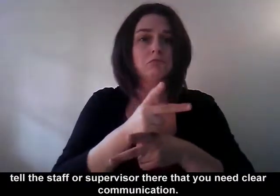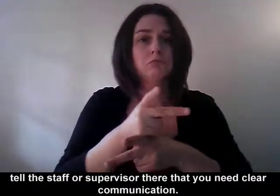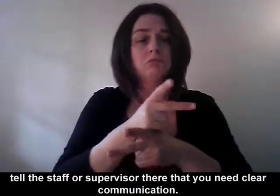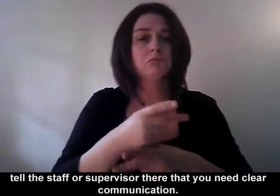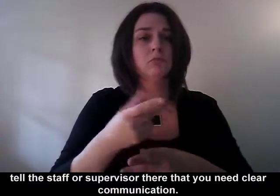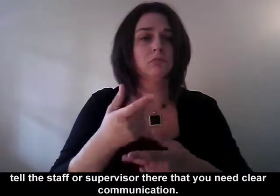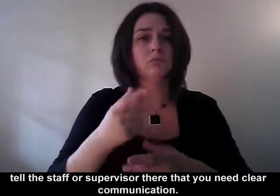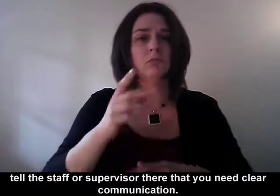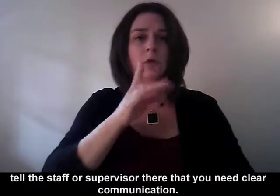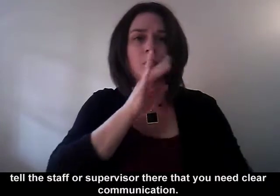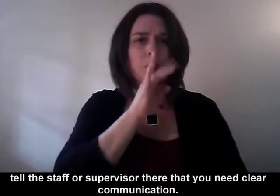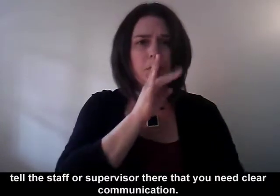communication.